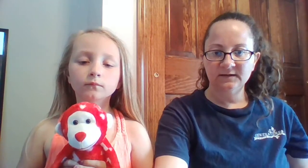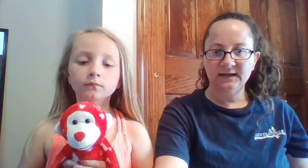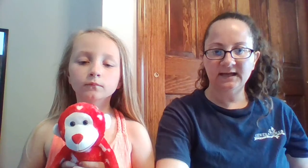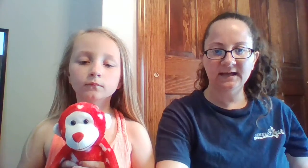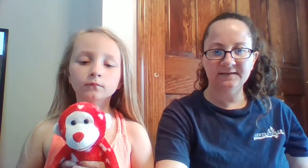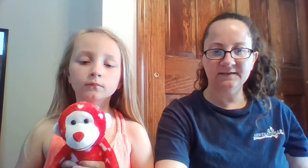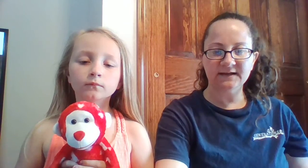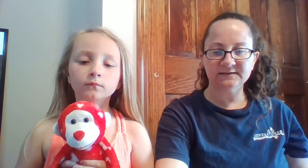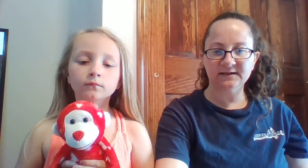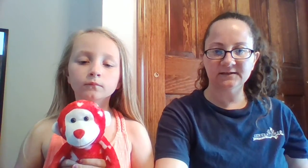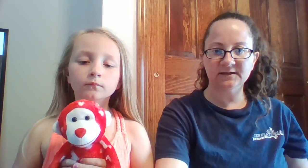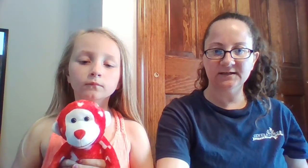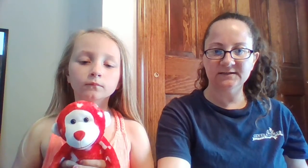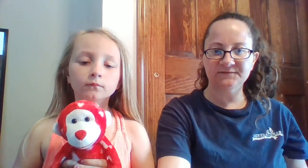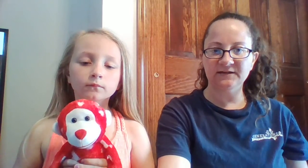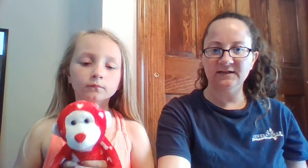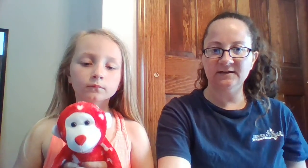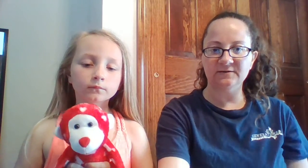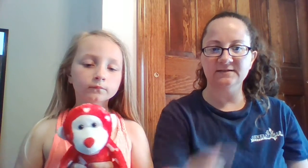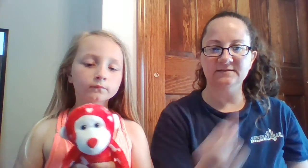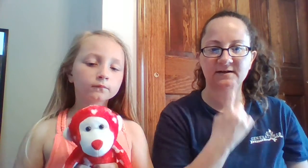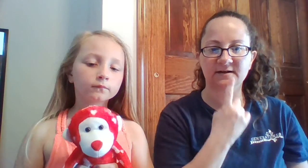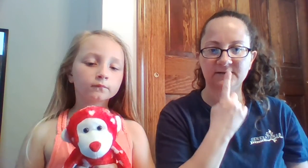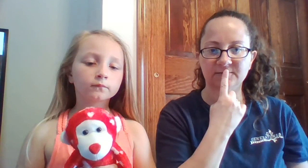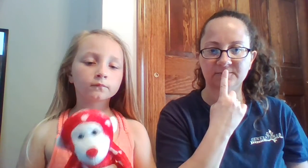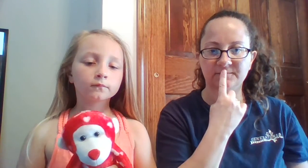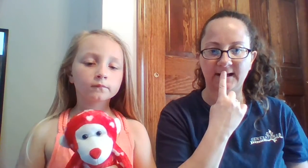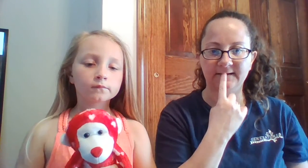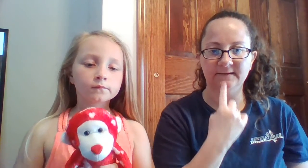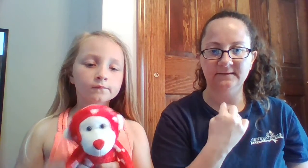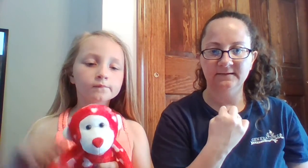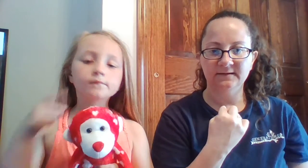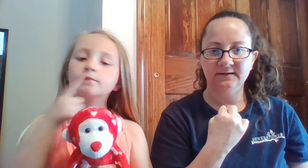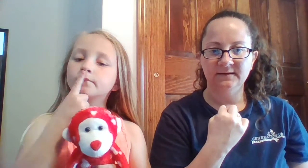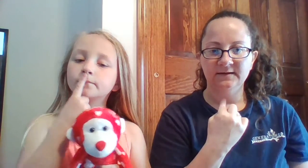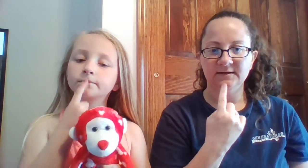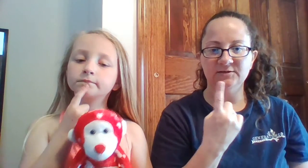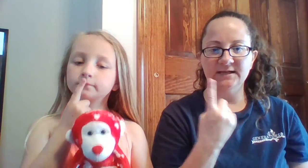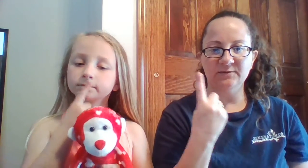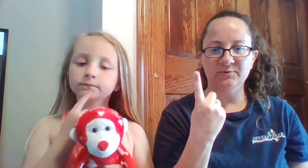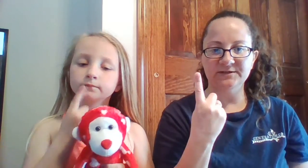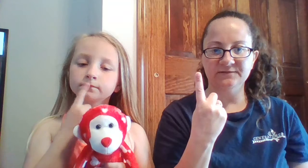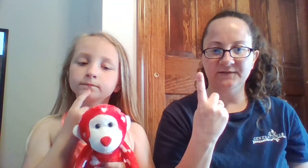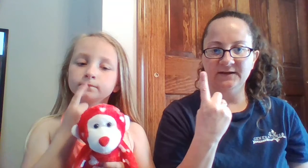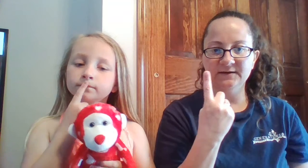And the last color in this video is the color red. You take your pointer finger.